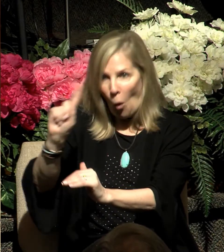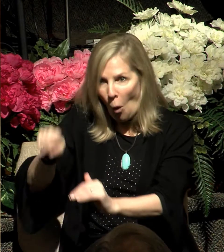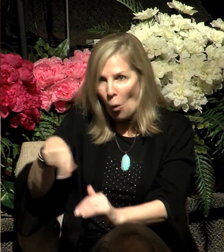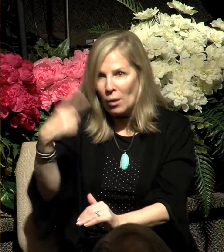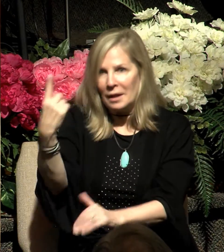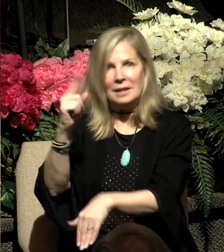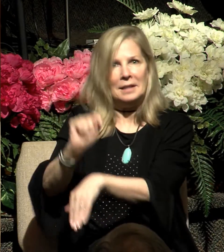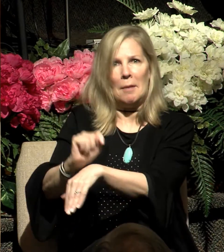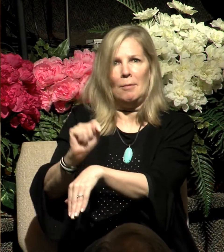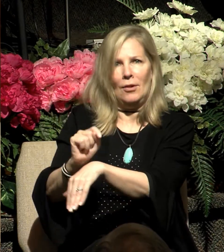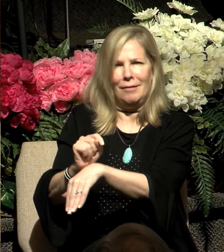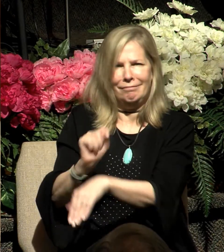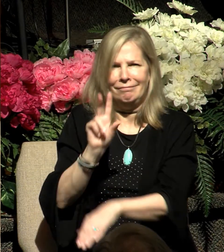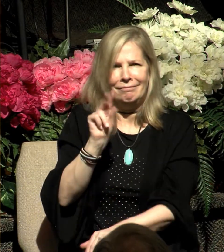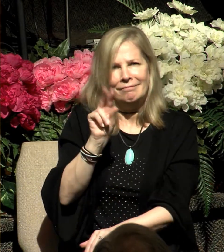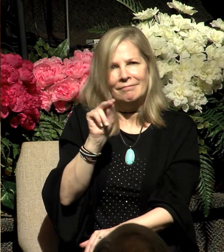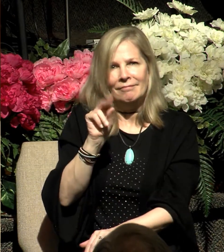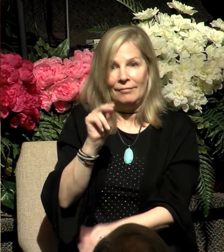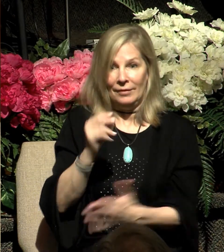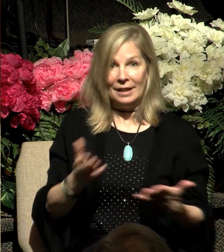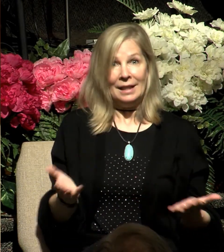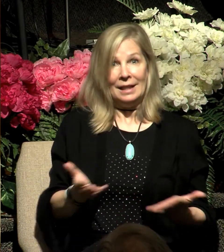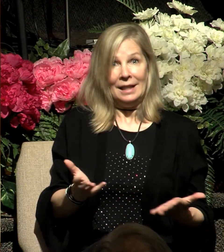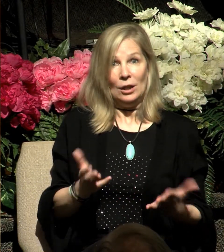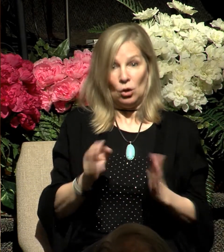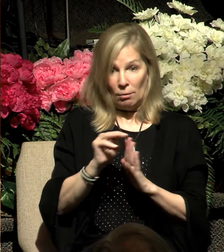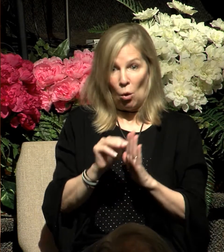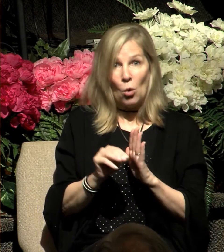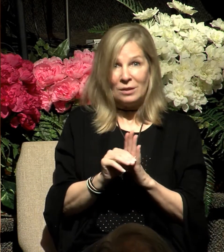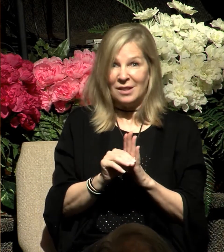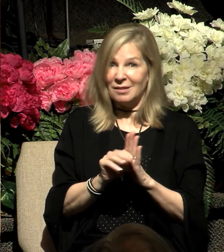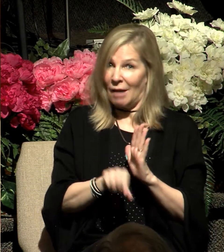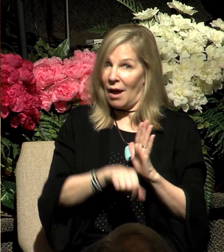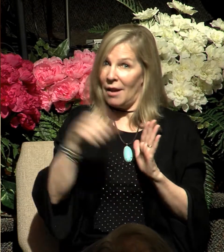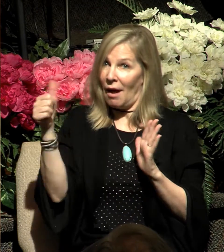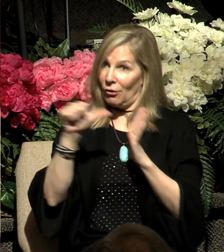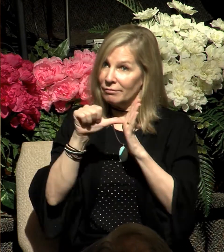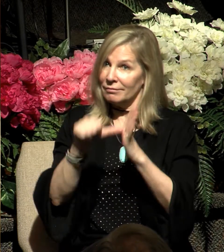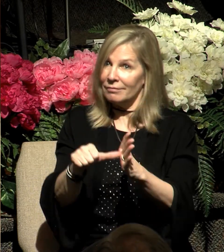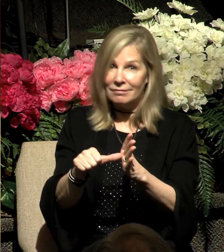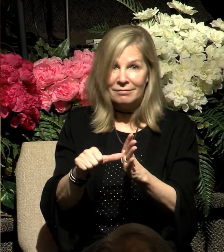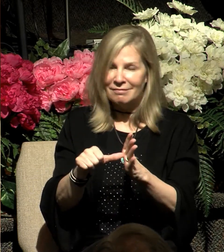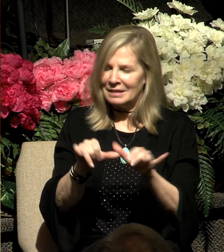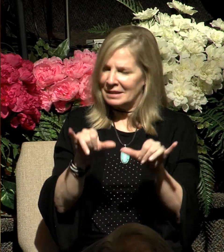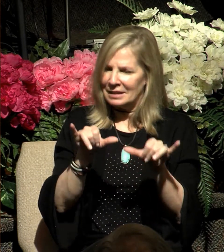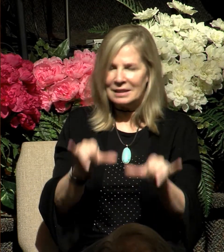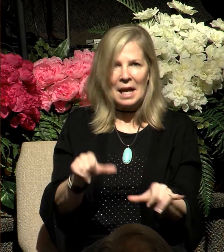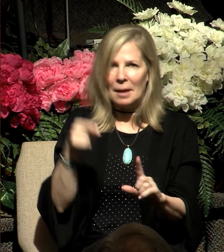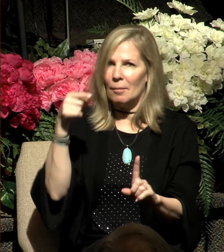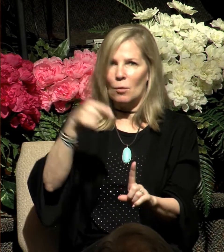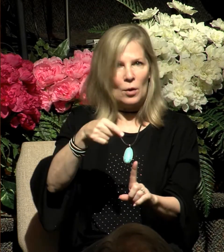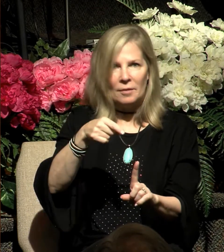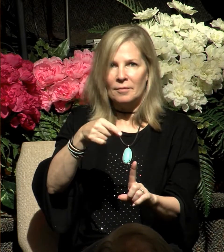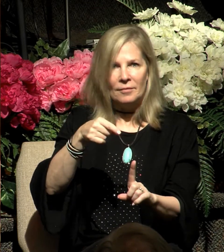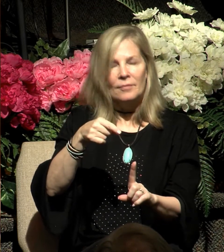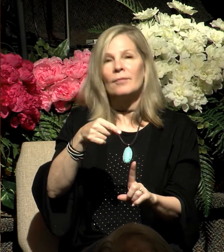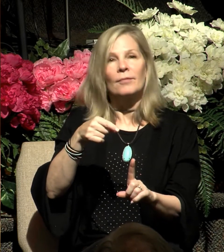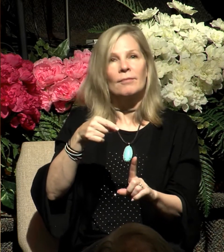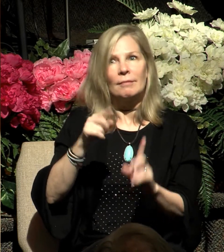at all. And here, with Moses, he's making another statement affirming the same exact truth. Because he's very clearly